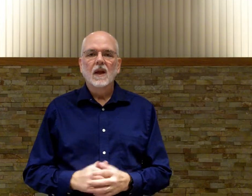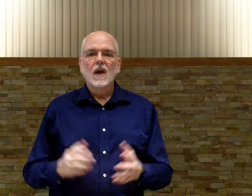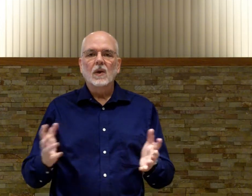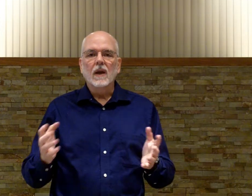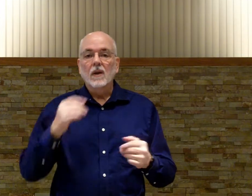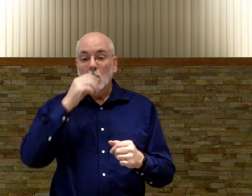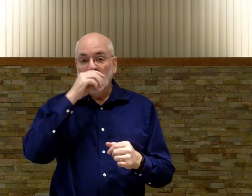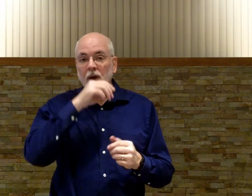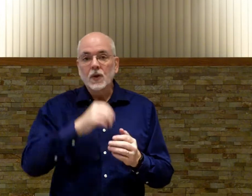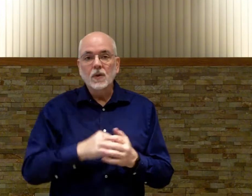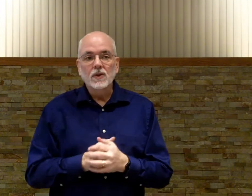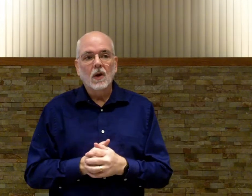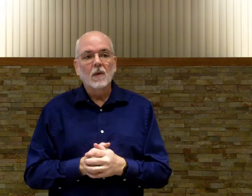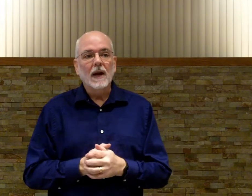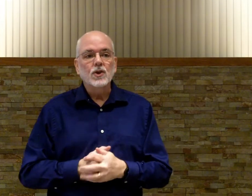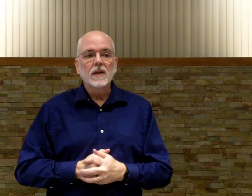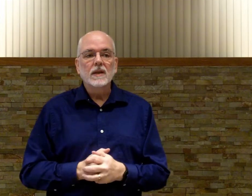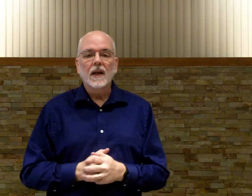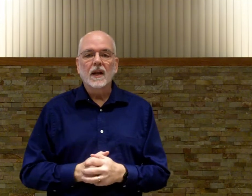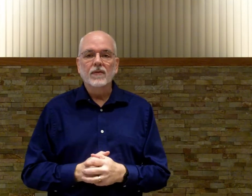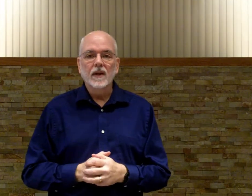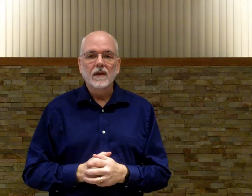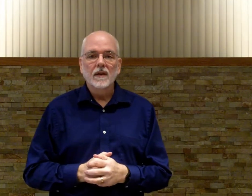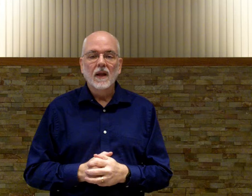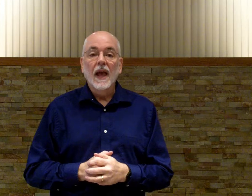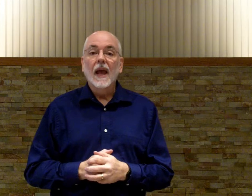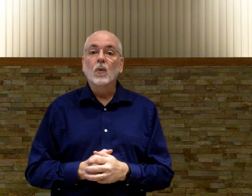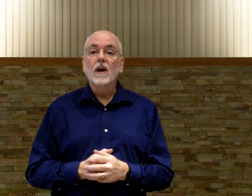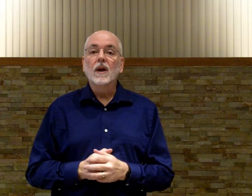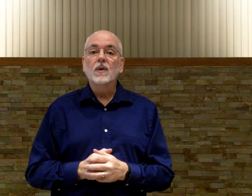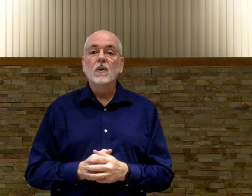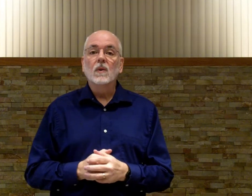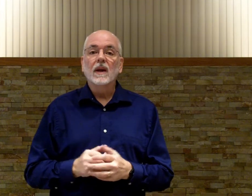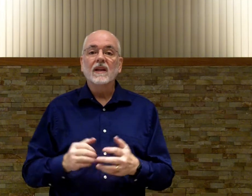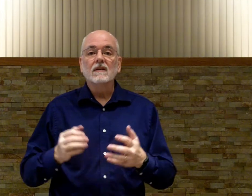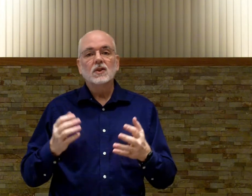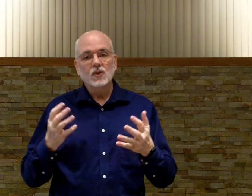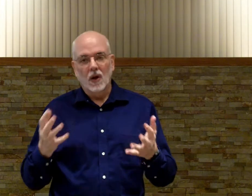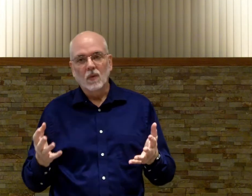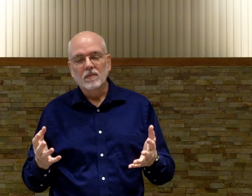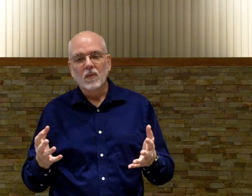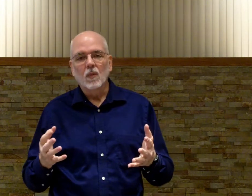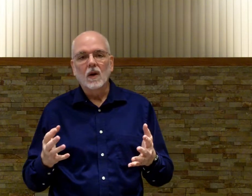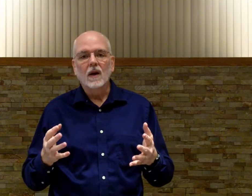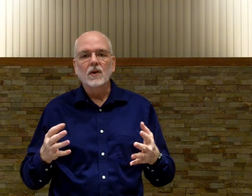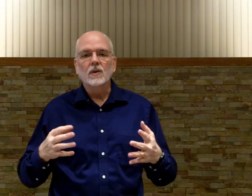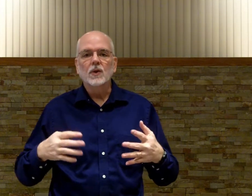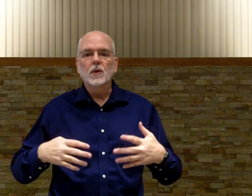Okay, we're going to do the song, My Jesus, I Love Thee, and we're going to do it slow. We're going to do it so you